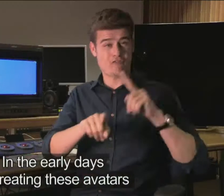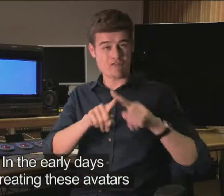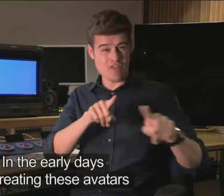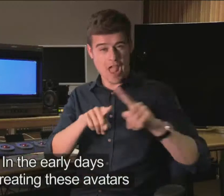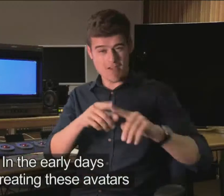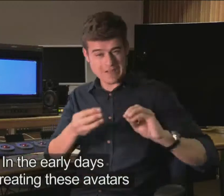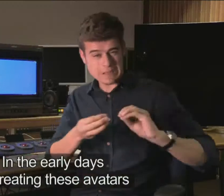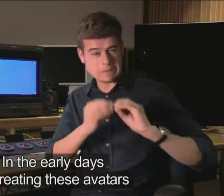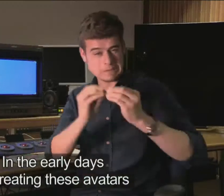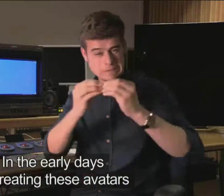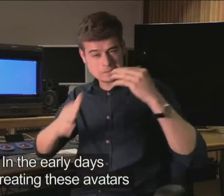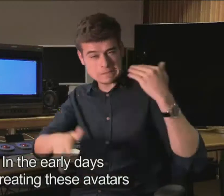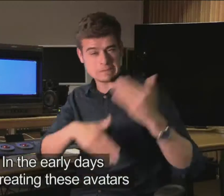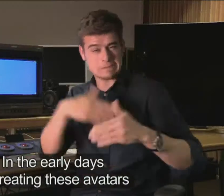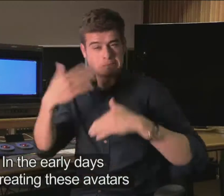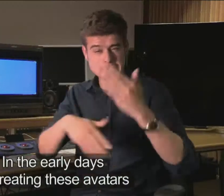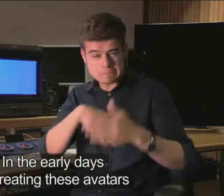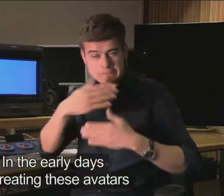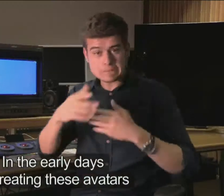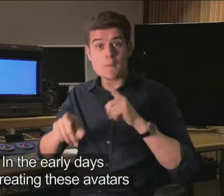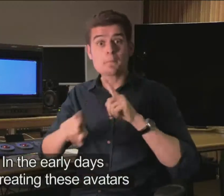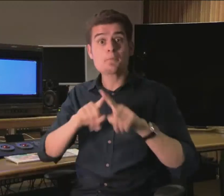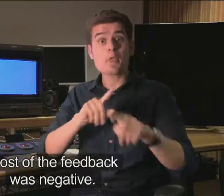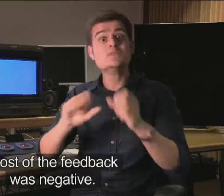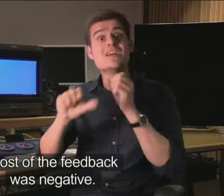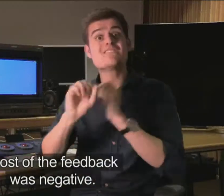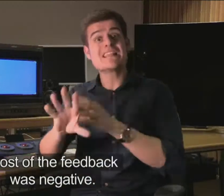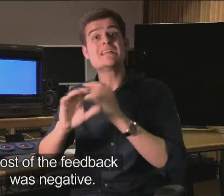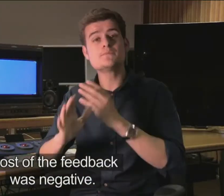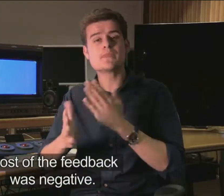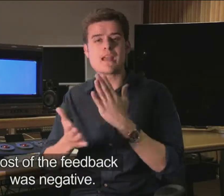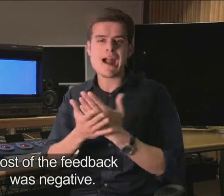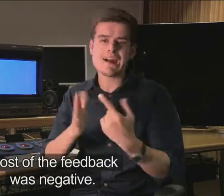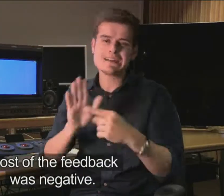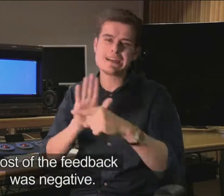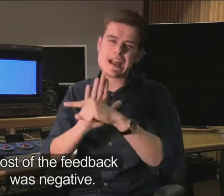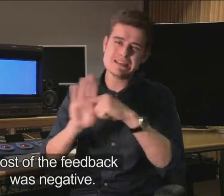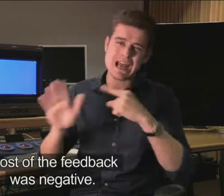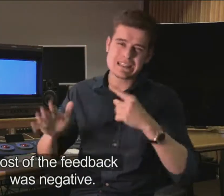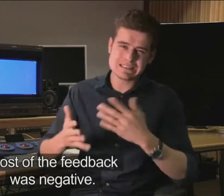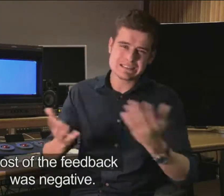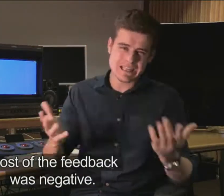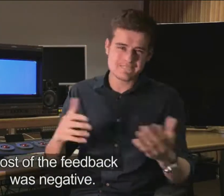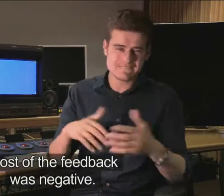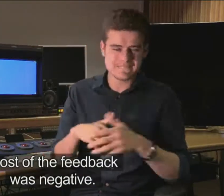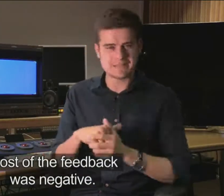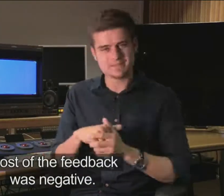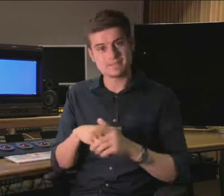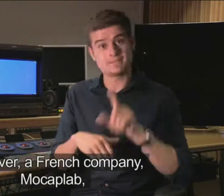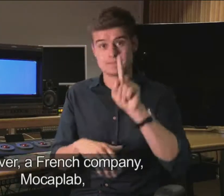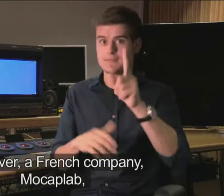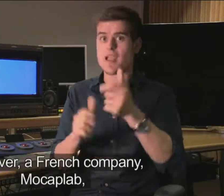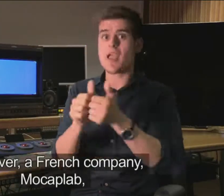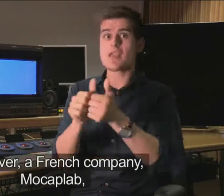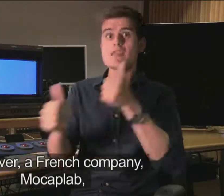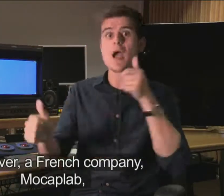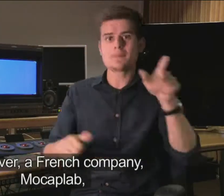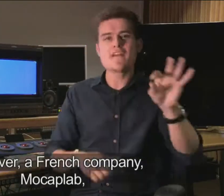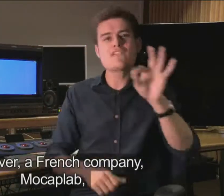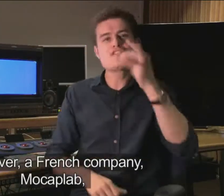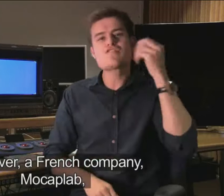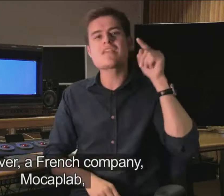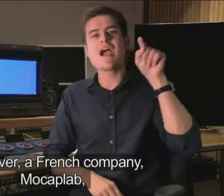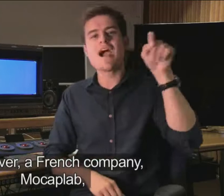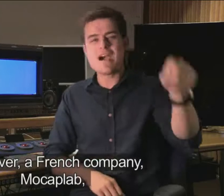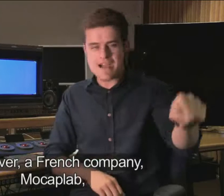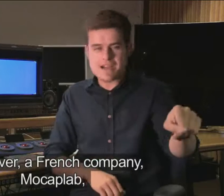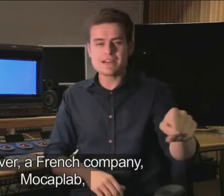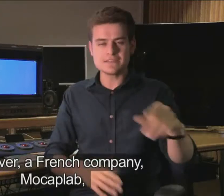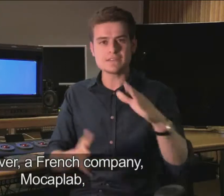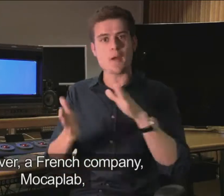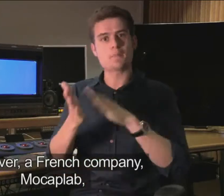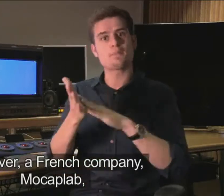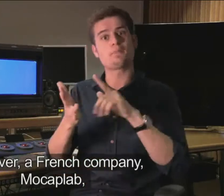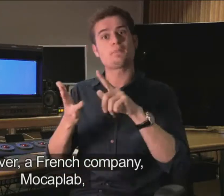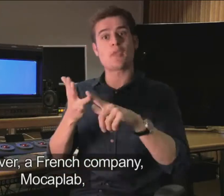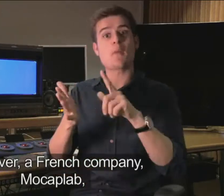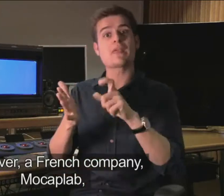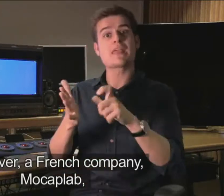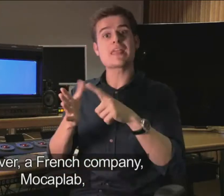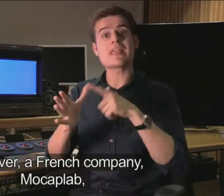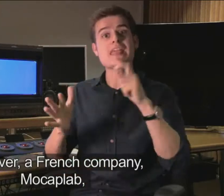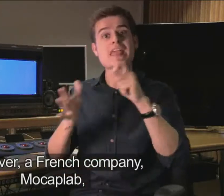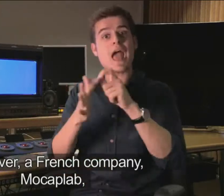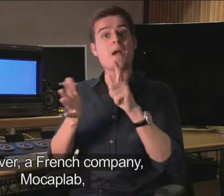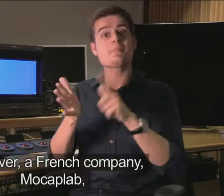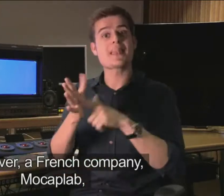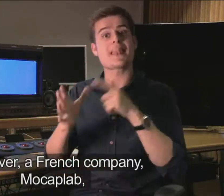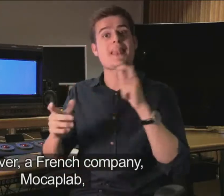In the early days of creating these avatars, most of the feedback was negative. However, a French company, Mocap Lab,